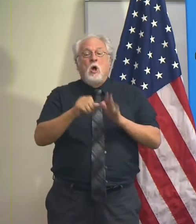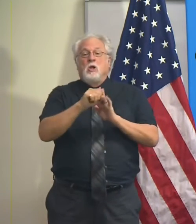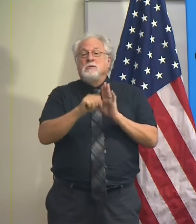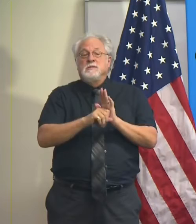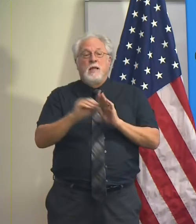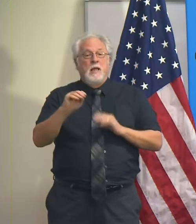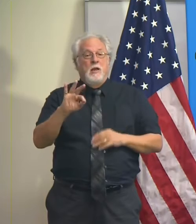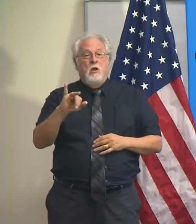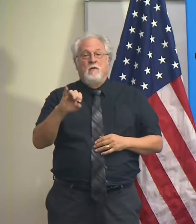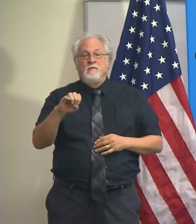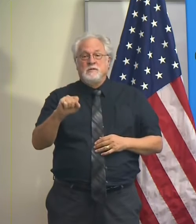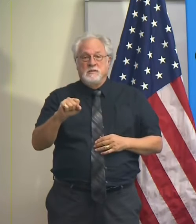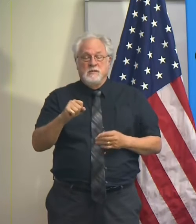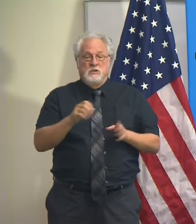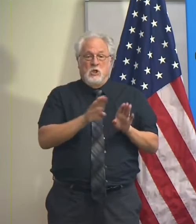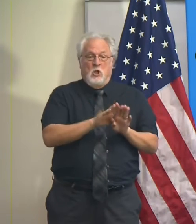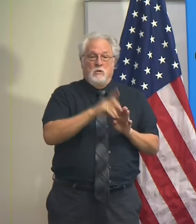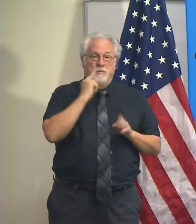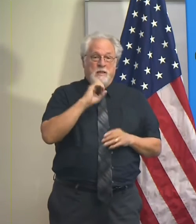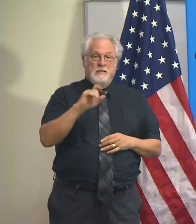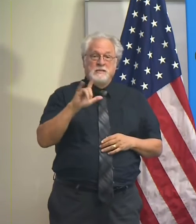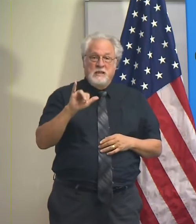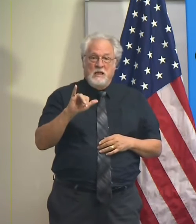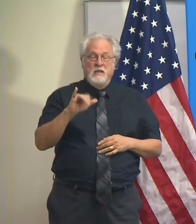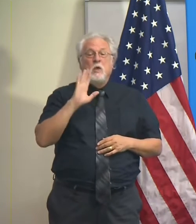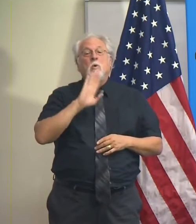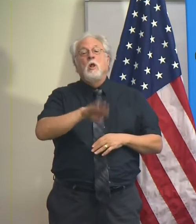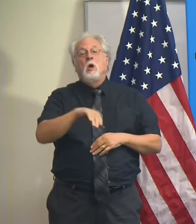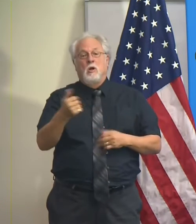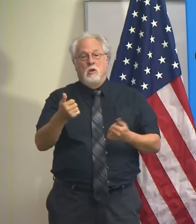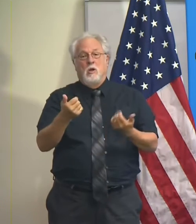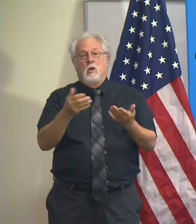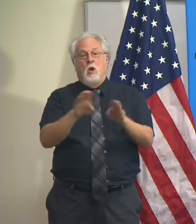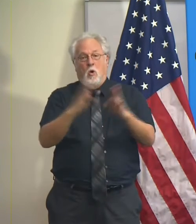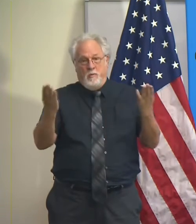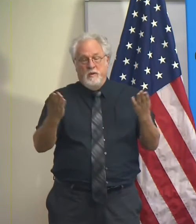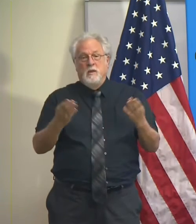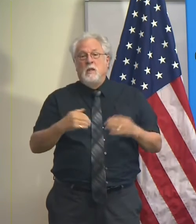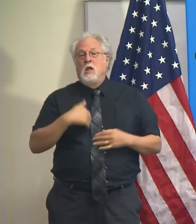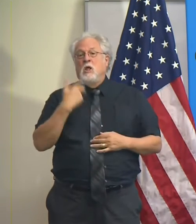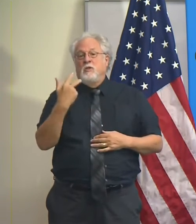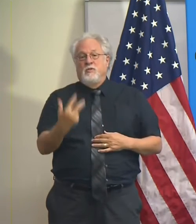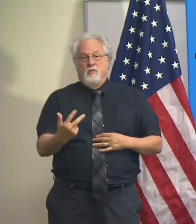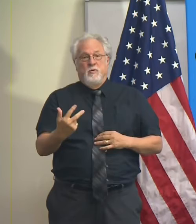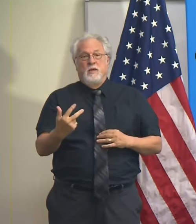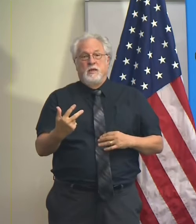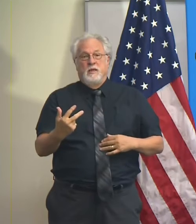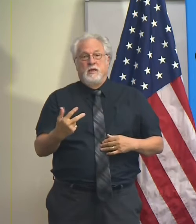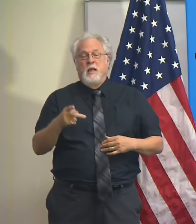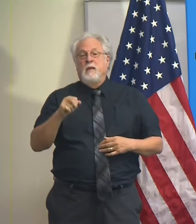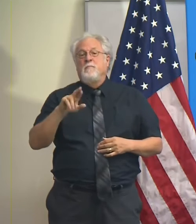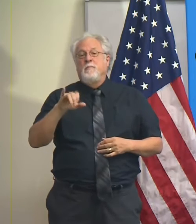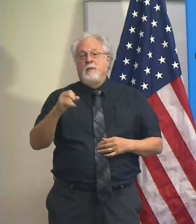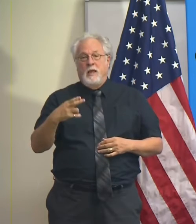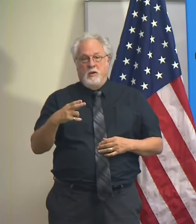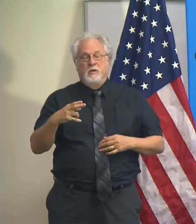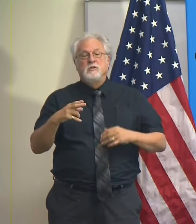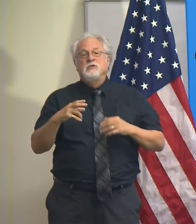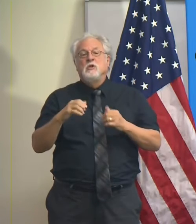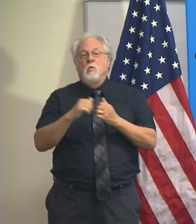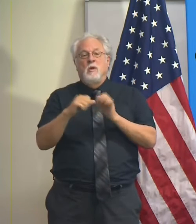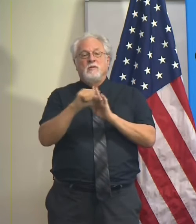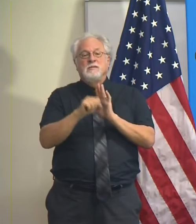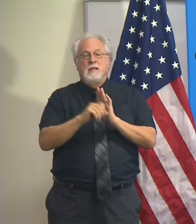offices closed because of Sally will be reopened. There will only be three parishes with state office